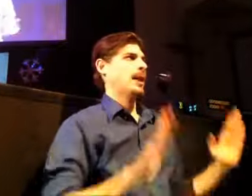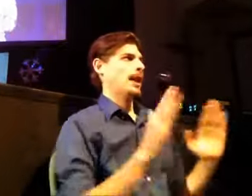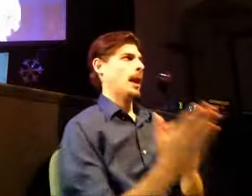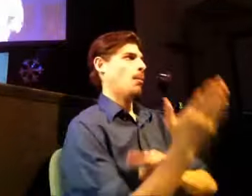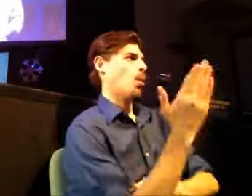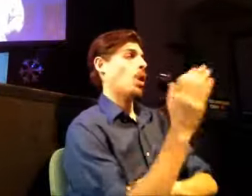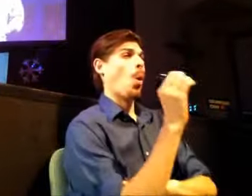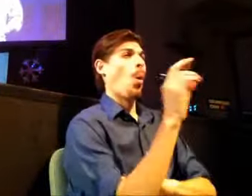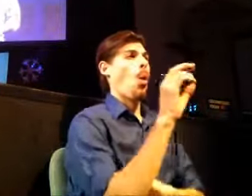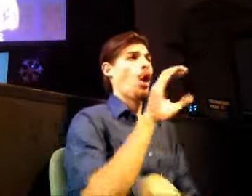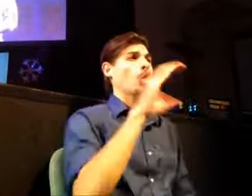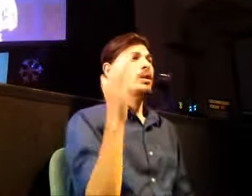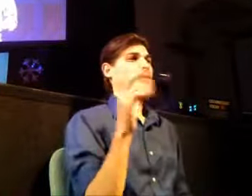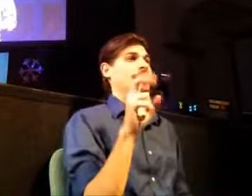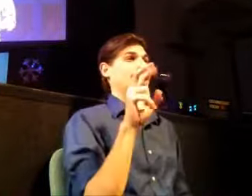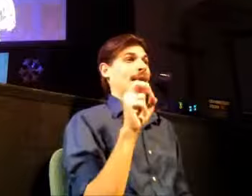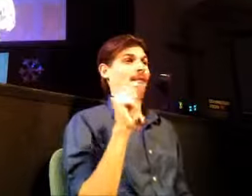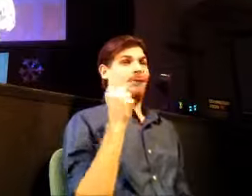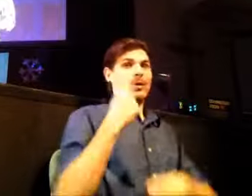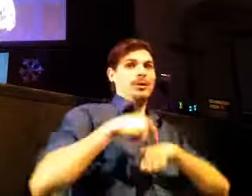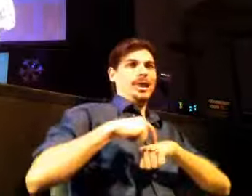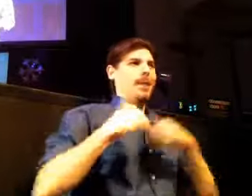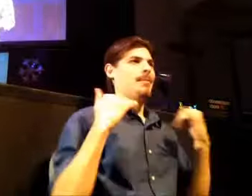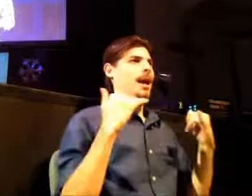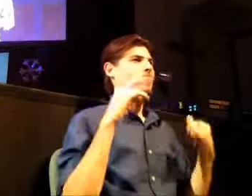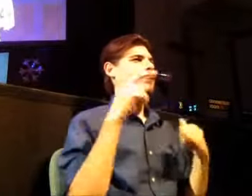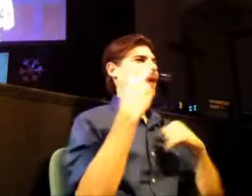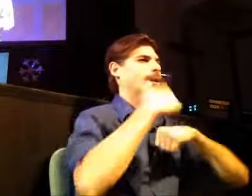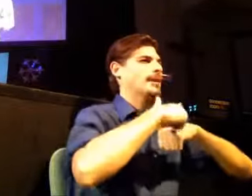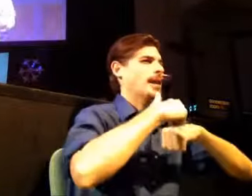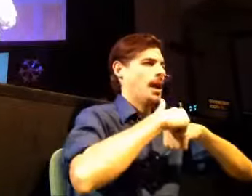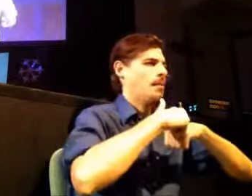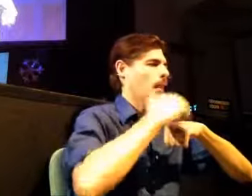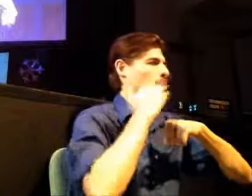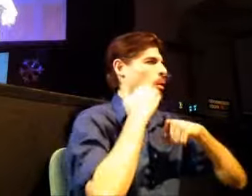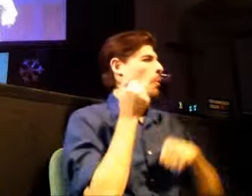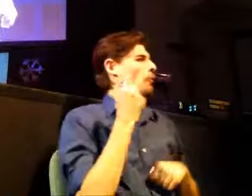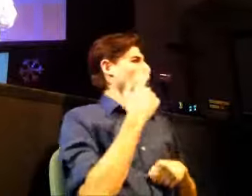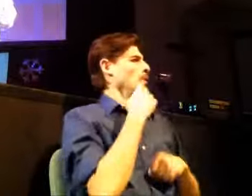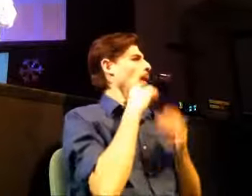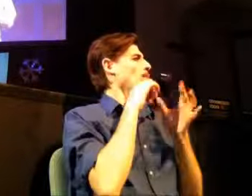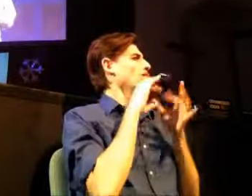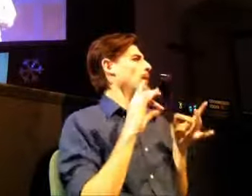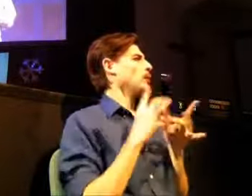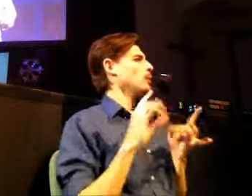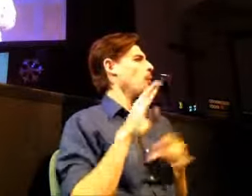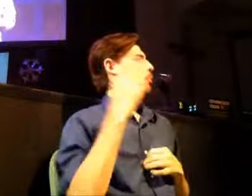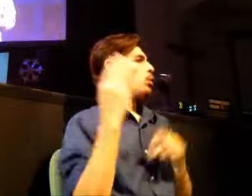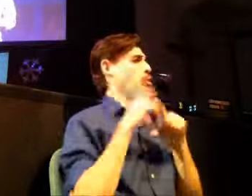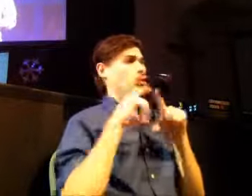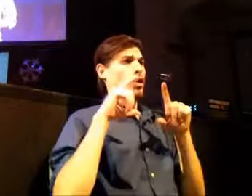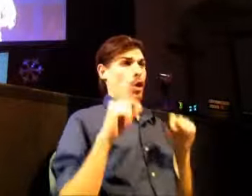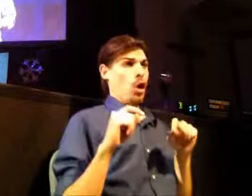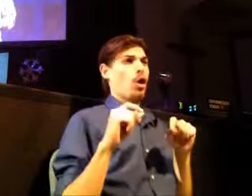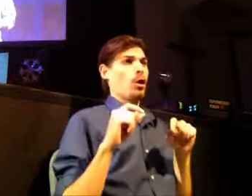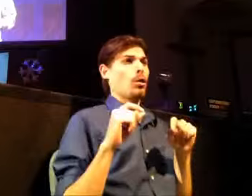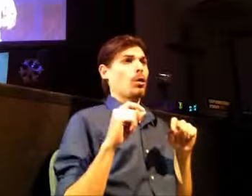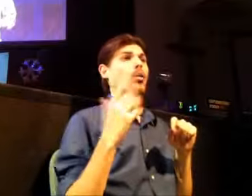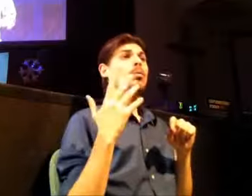Eve there is a blue card Andy talked about this a little while ago we would love to have you fill that out partly because